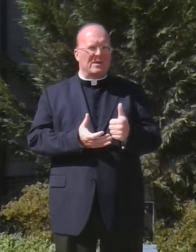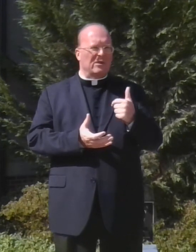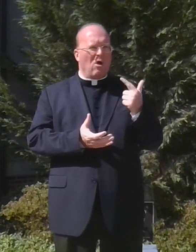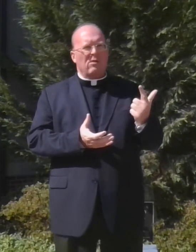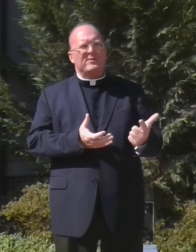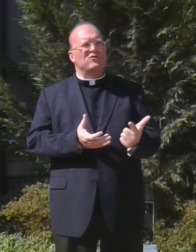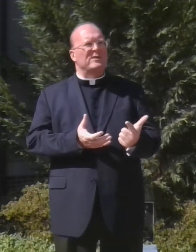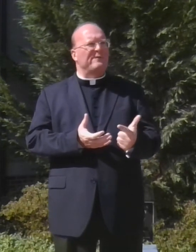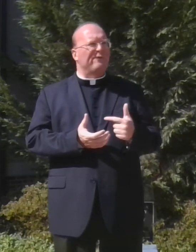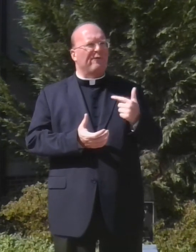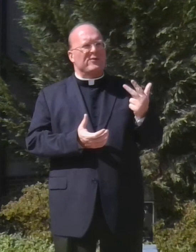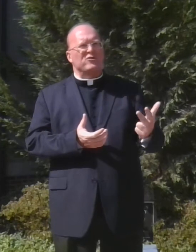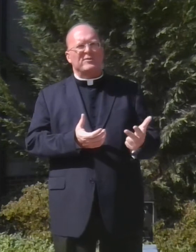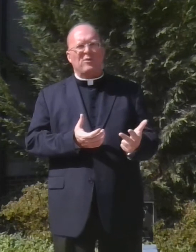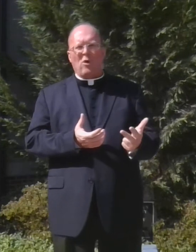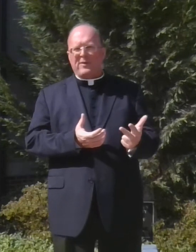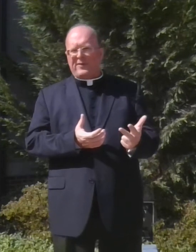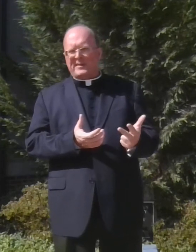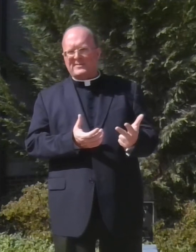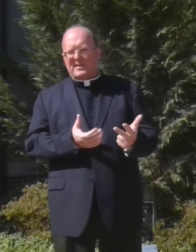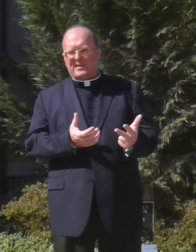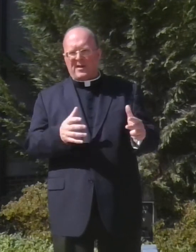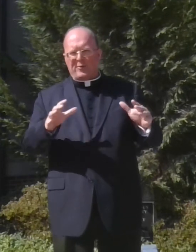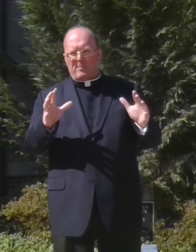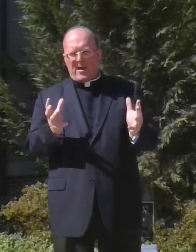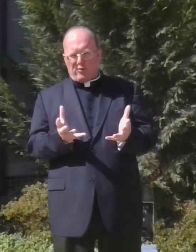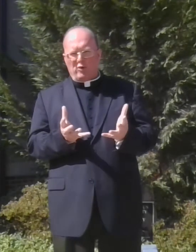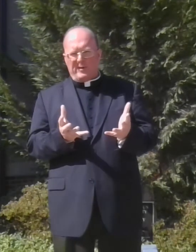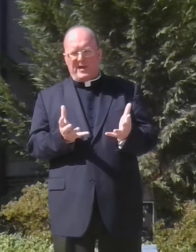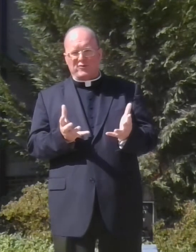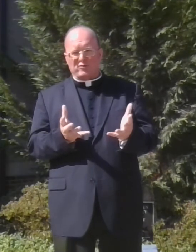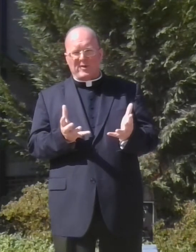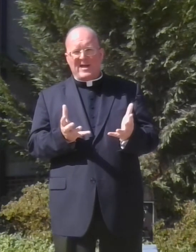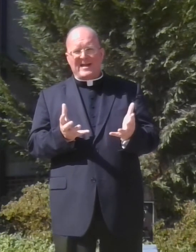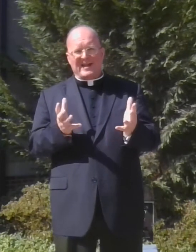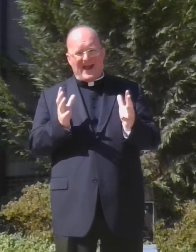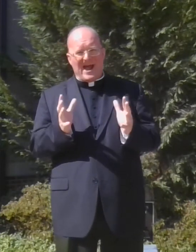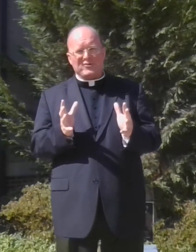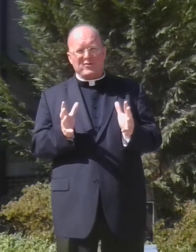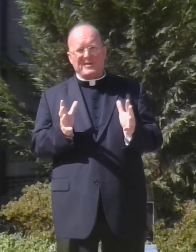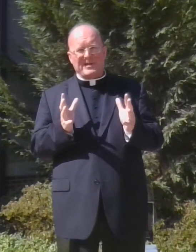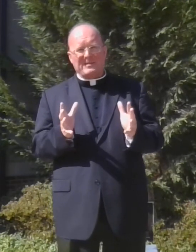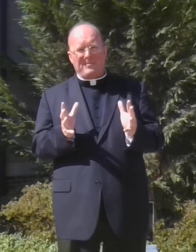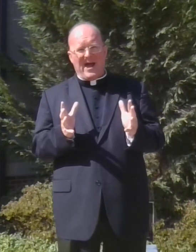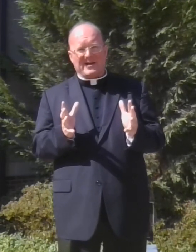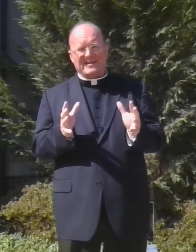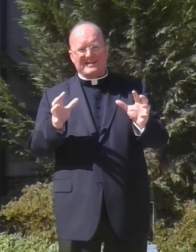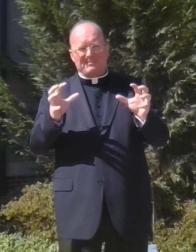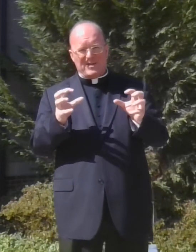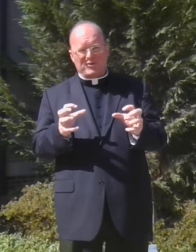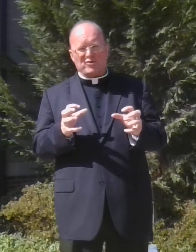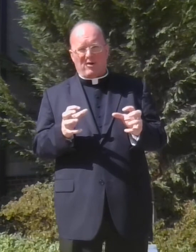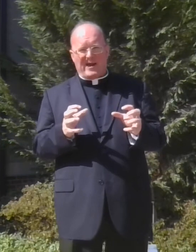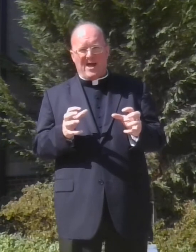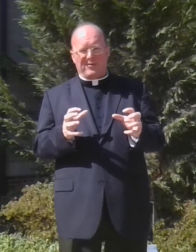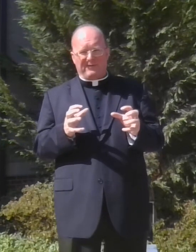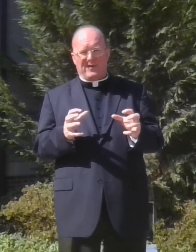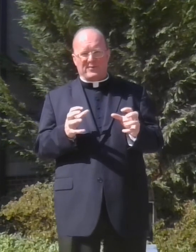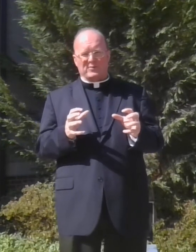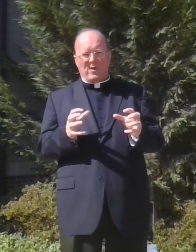ideology, friction, all the things that can undermine our human nature can actually impact and diminish our Catholic faith as